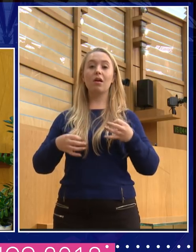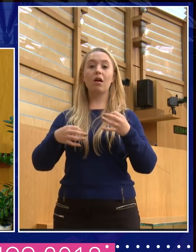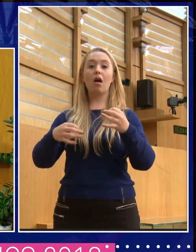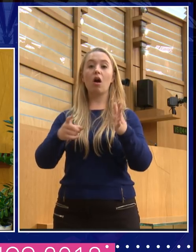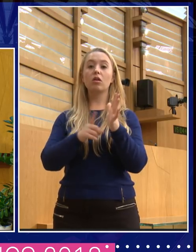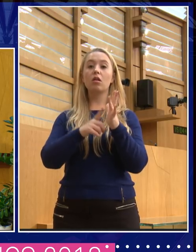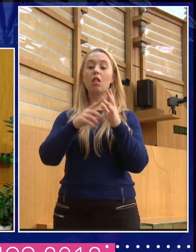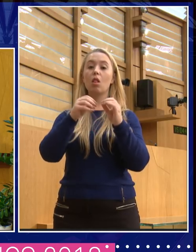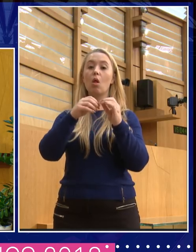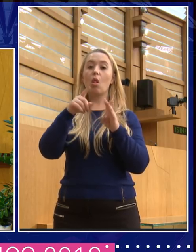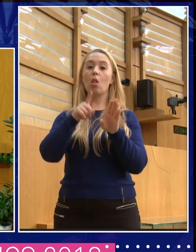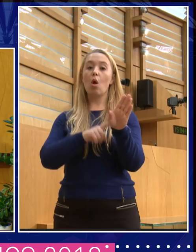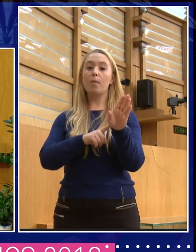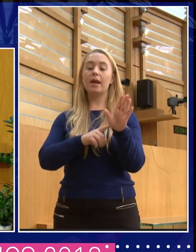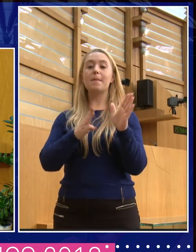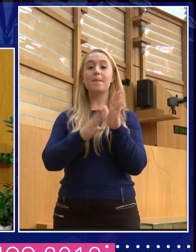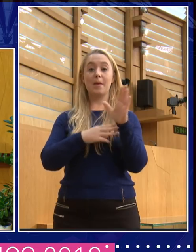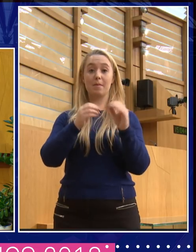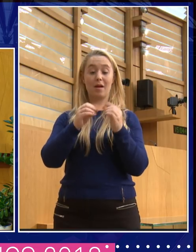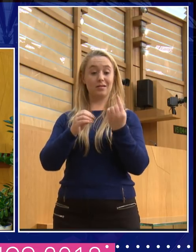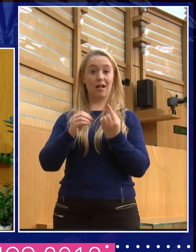sure she'd welcome to see more of you and any further questions you can put to her then.